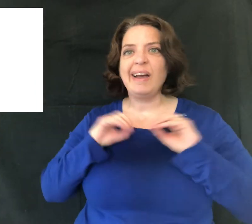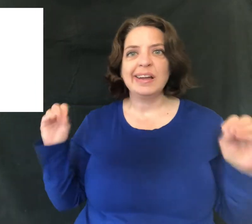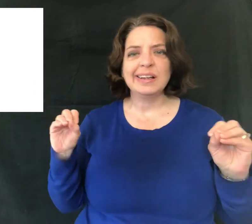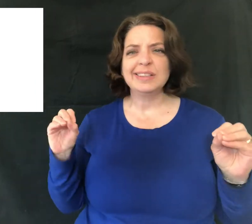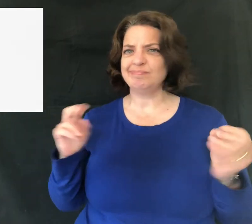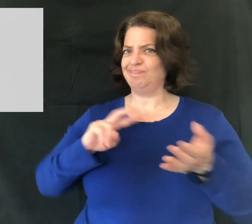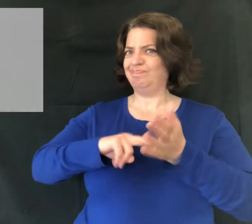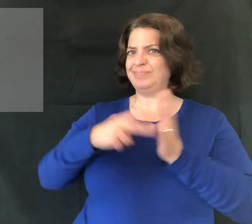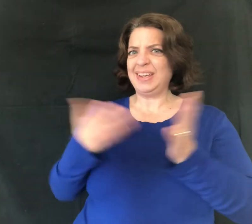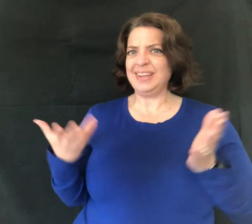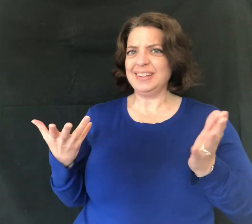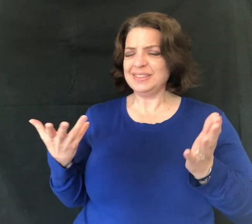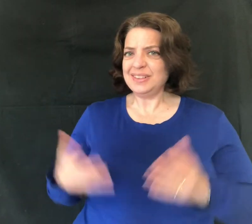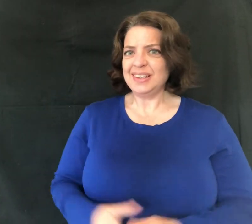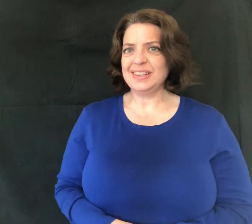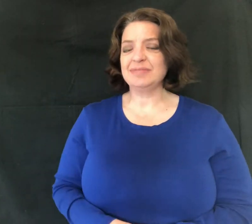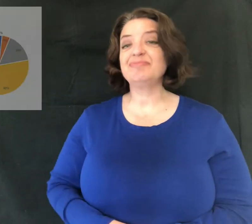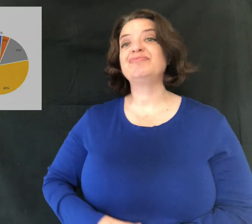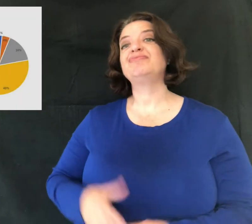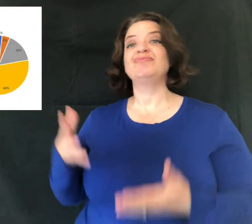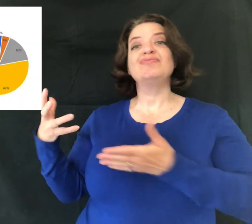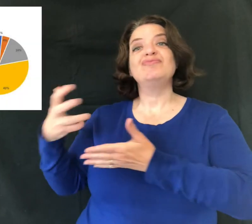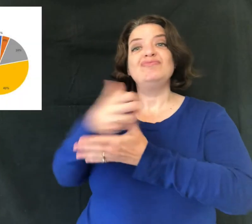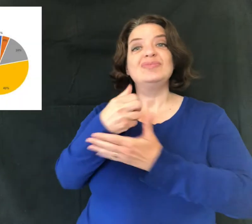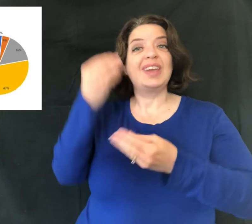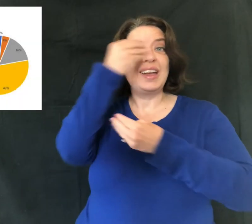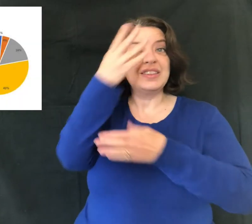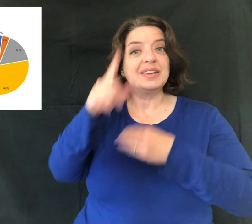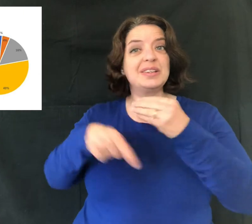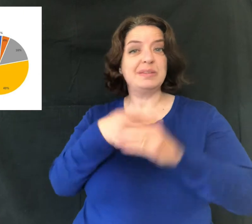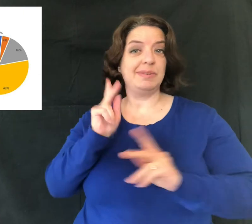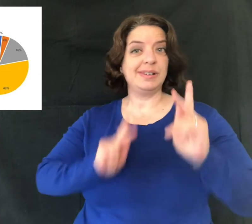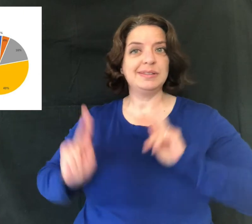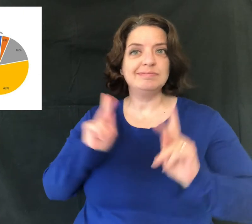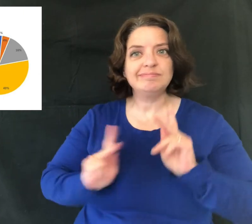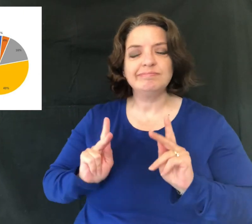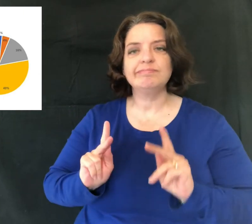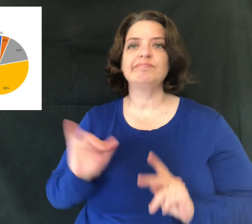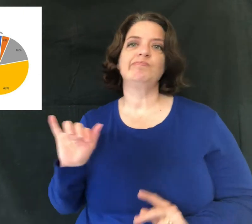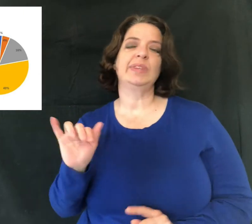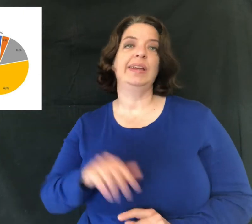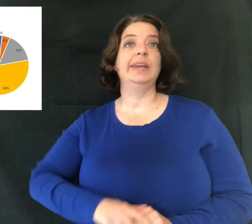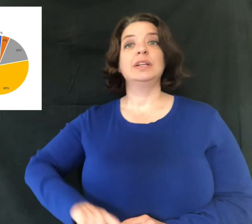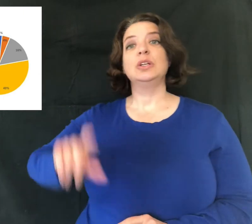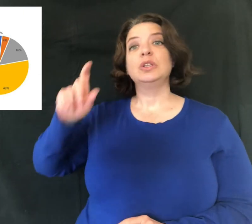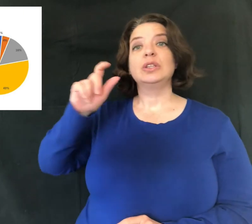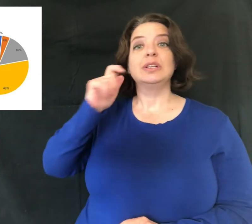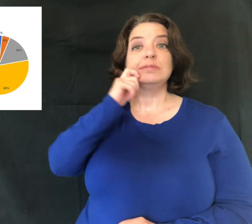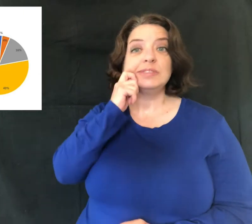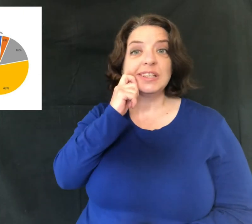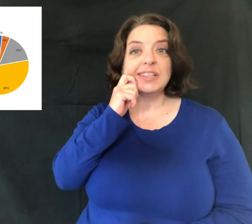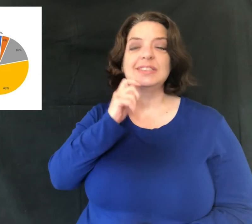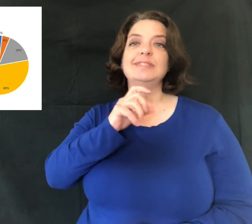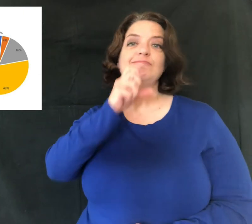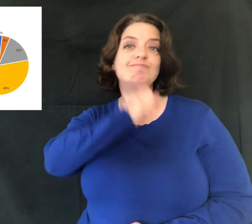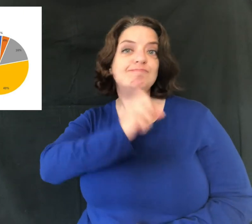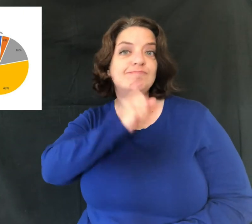doesn't have a sign. But what does it mean? It means to gather information about people like their race,